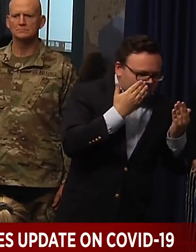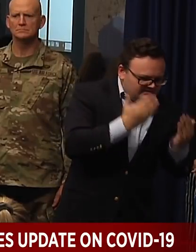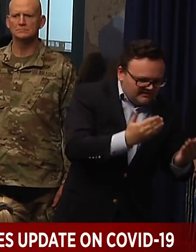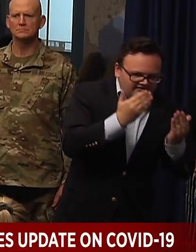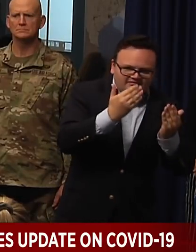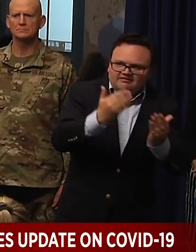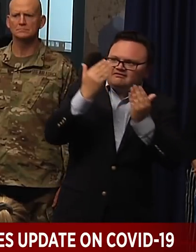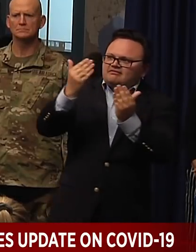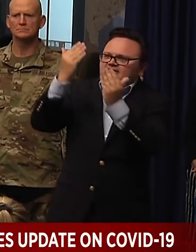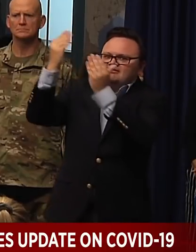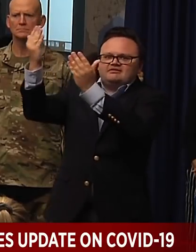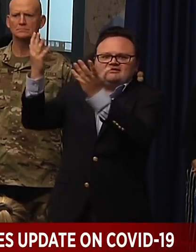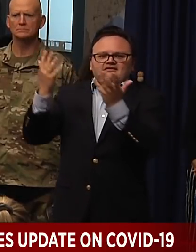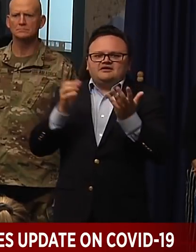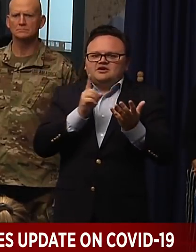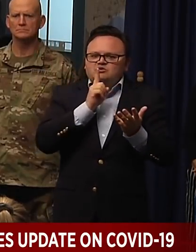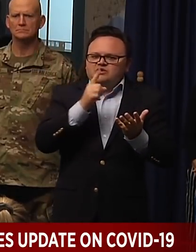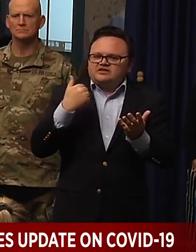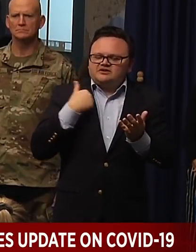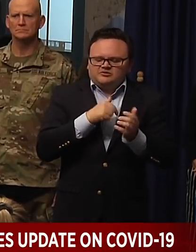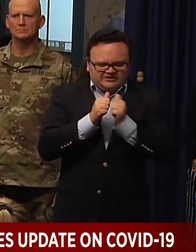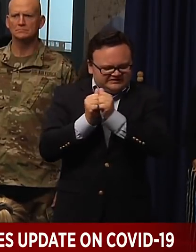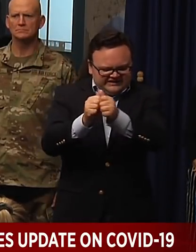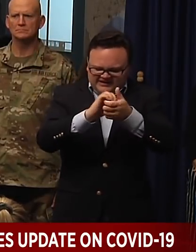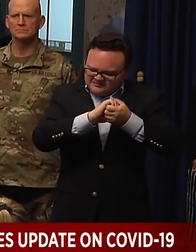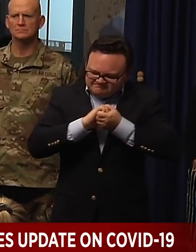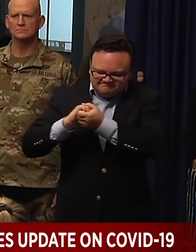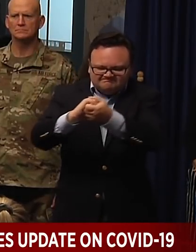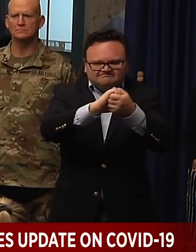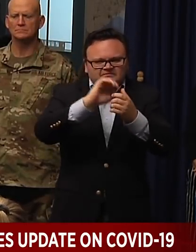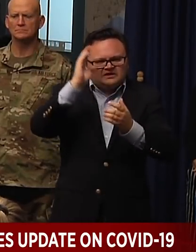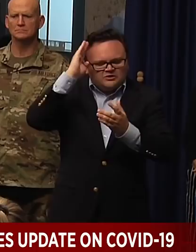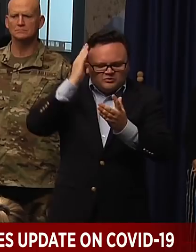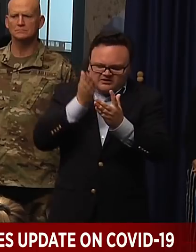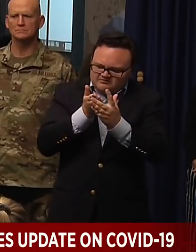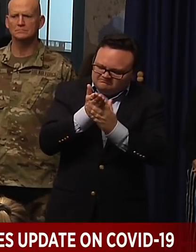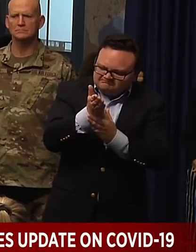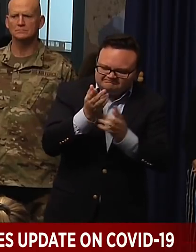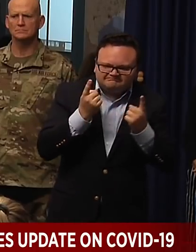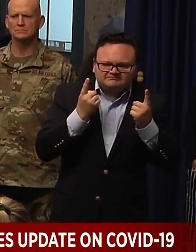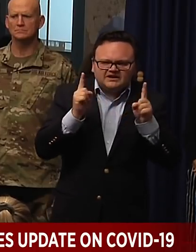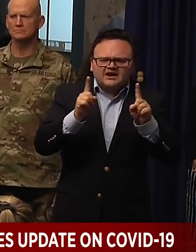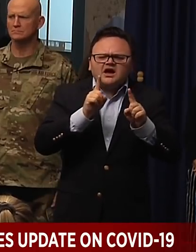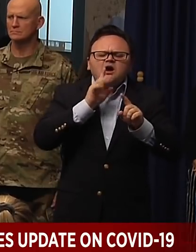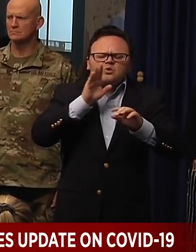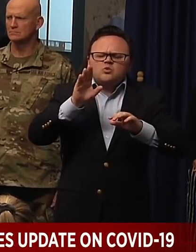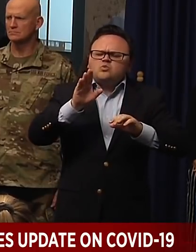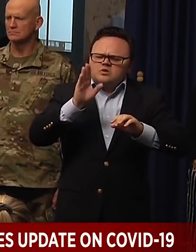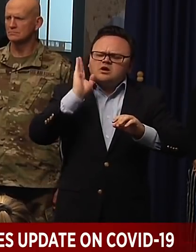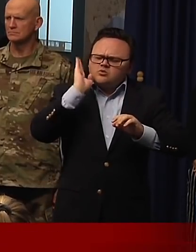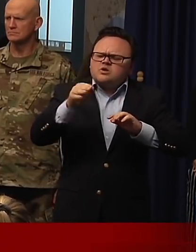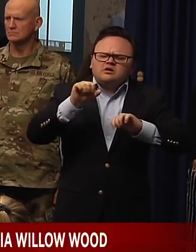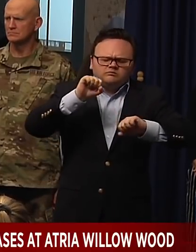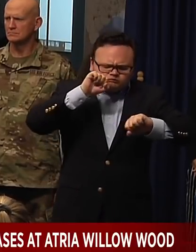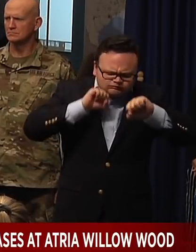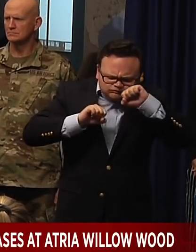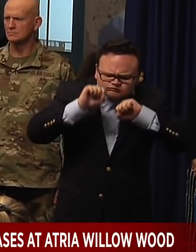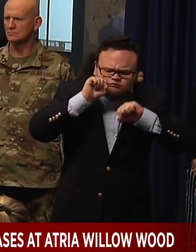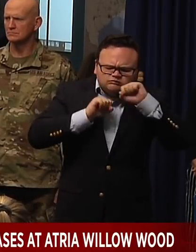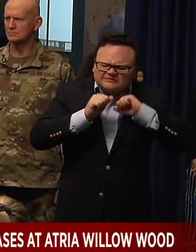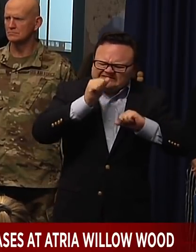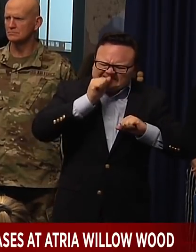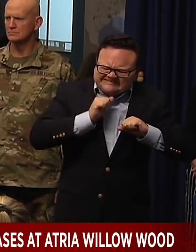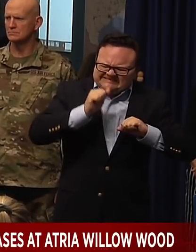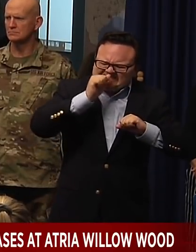let Floridians know that we're in it together. We're going to get through it. It's not going to be easy in the, in the, in the days and weeks to come, but,